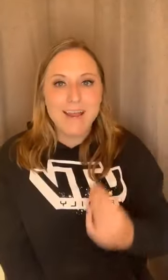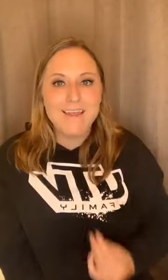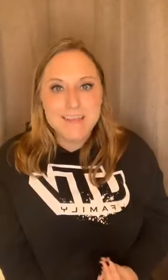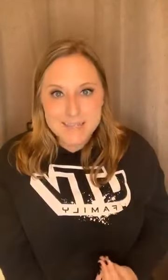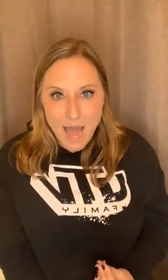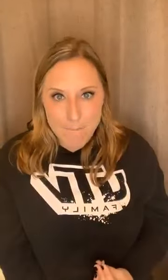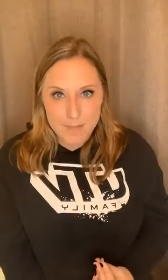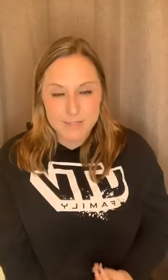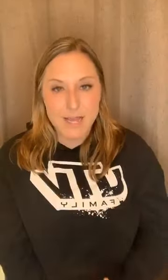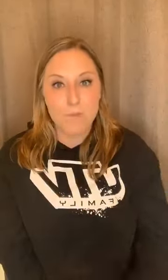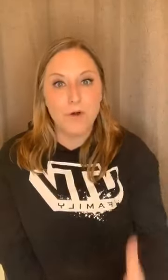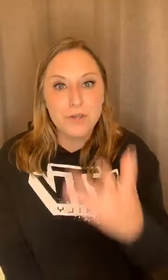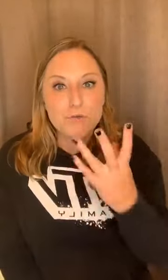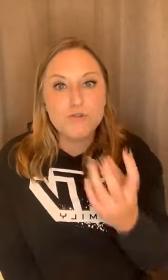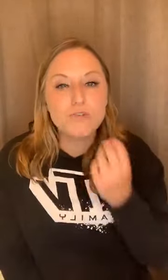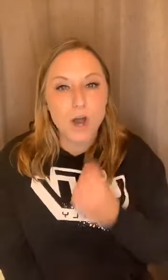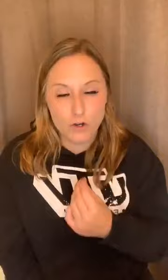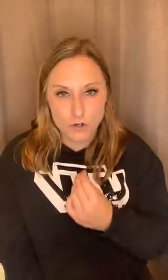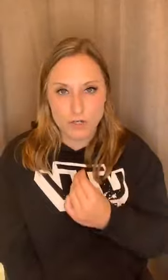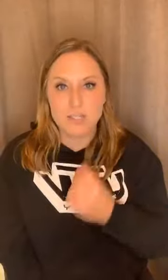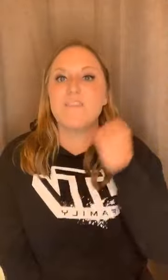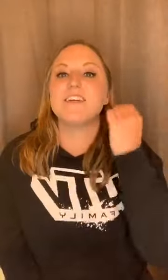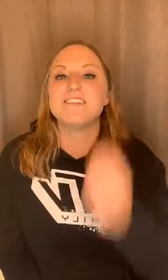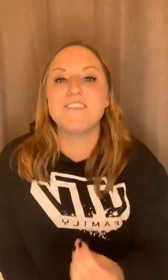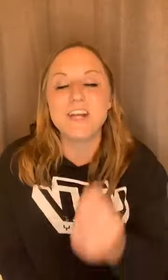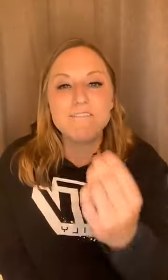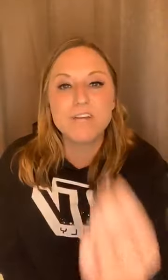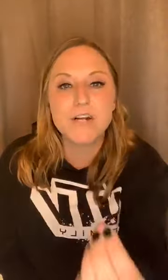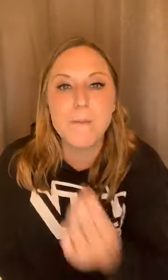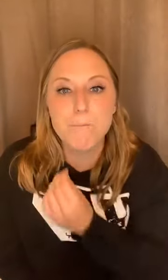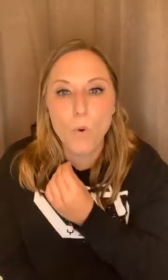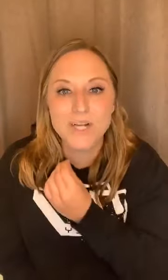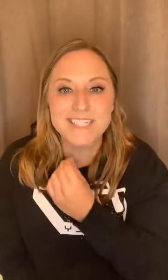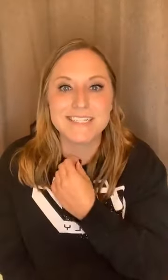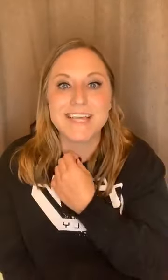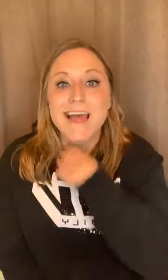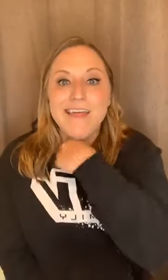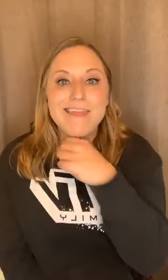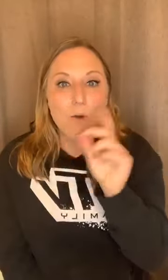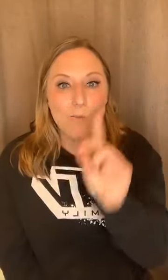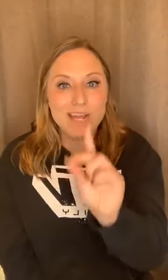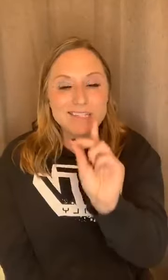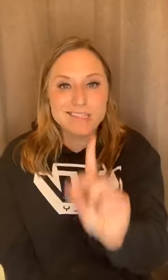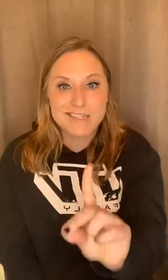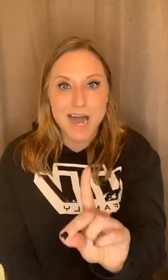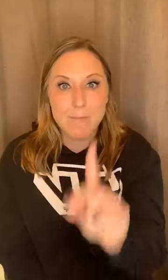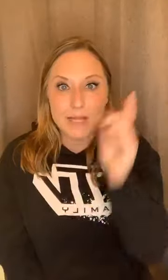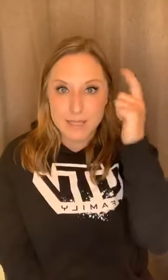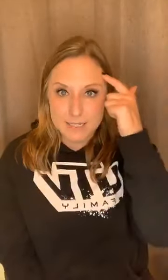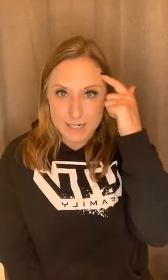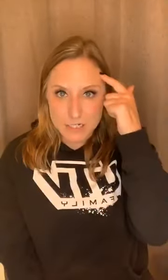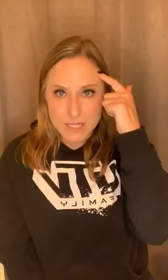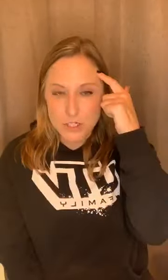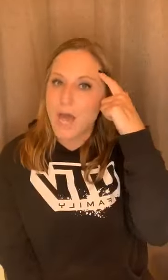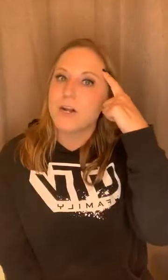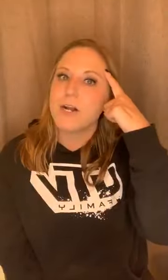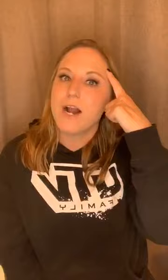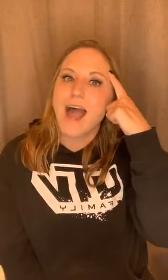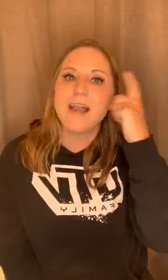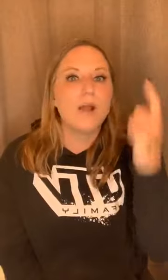this happens, I want you to talk to yourself. It is very, very important that we stop listening to the chatter in our head and